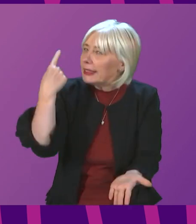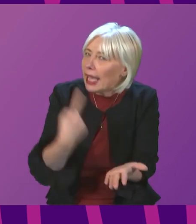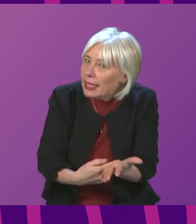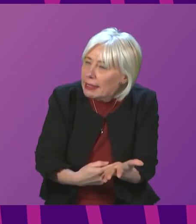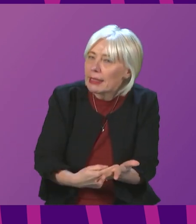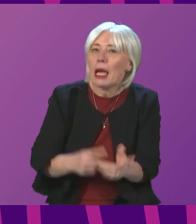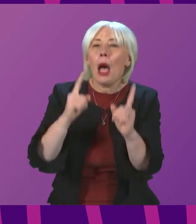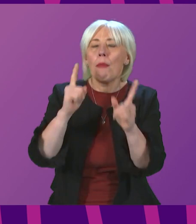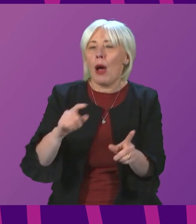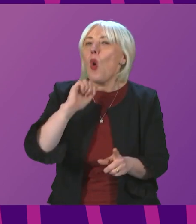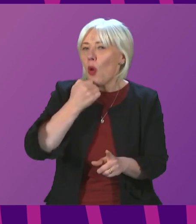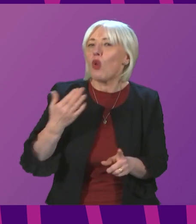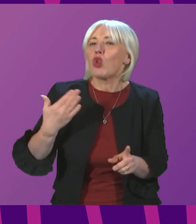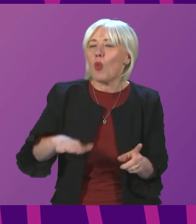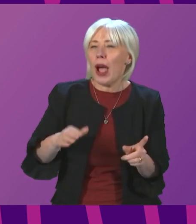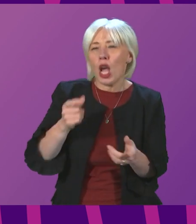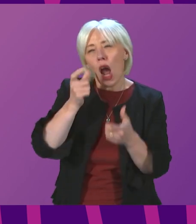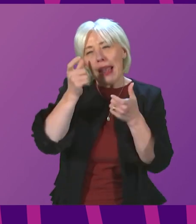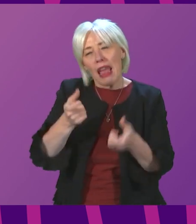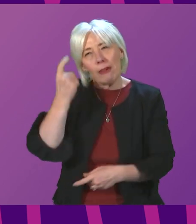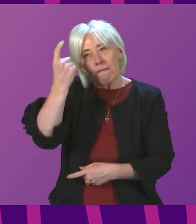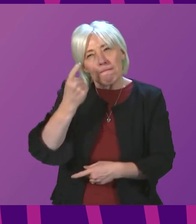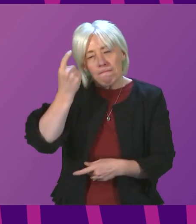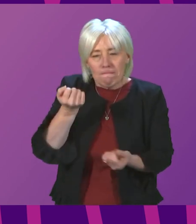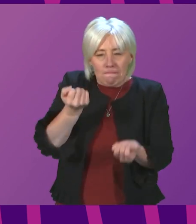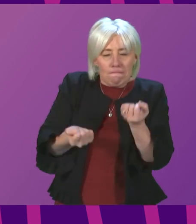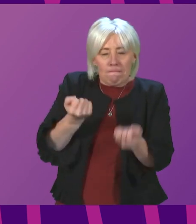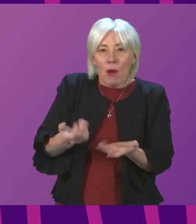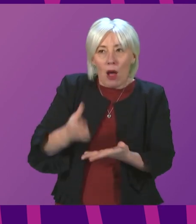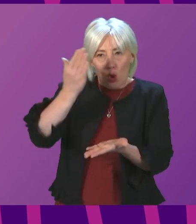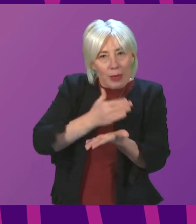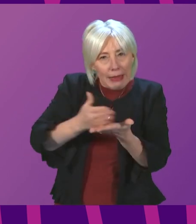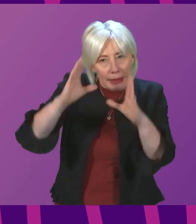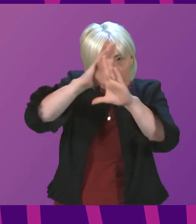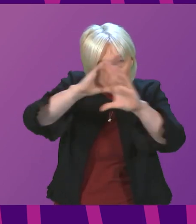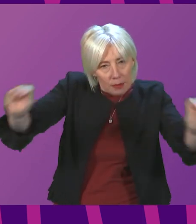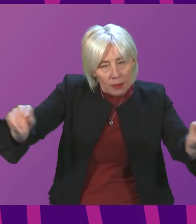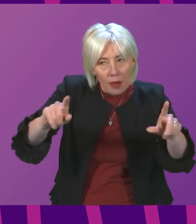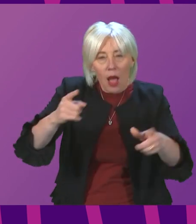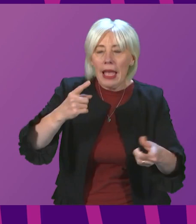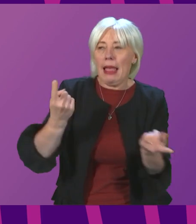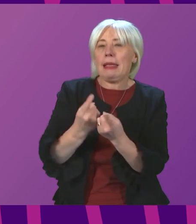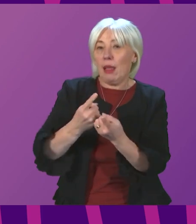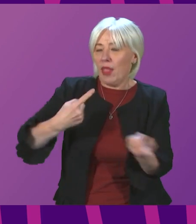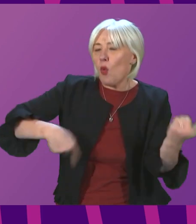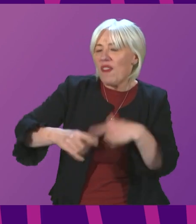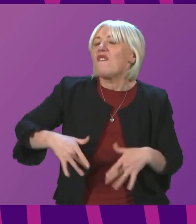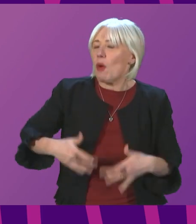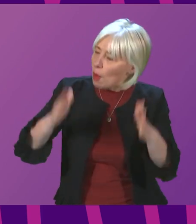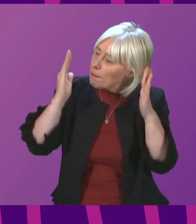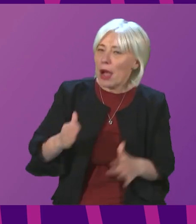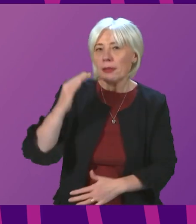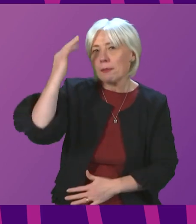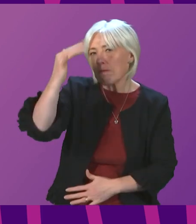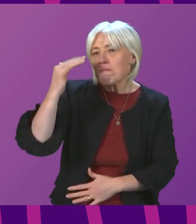this and it will require careful judgment. But I want to be clear to Parliament today that it is something we feel bound to give appropriate consideration